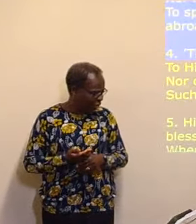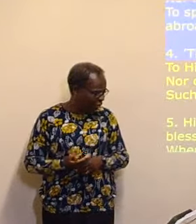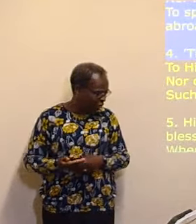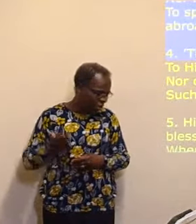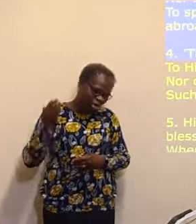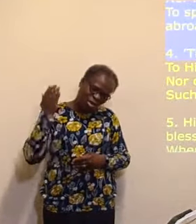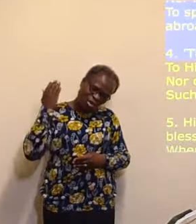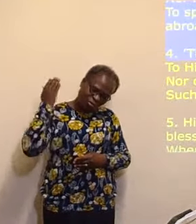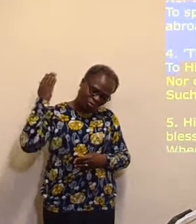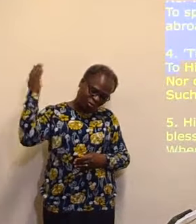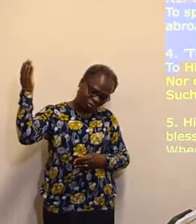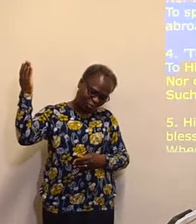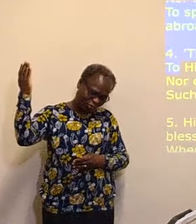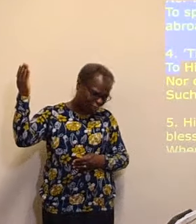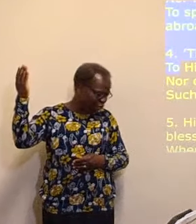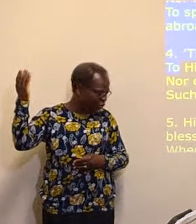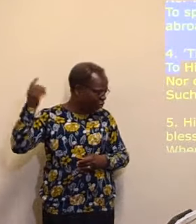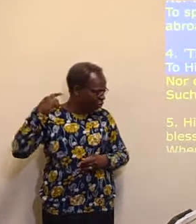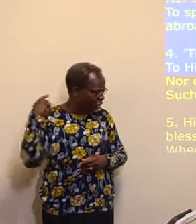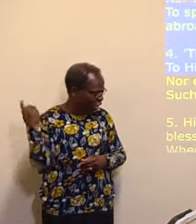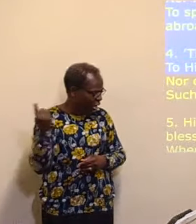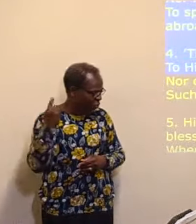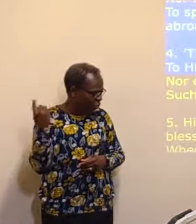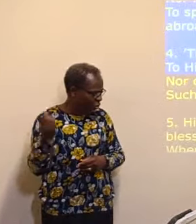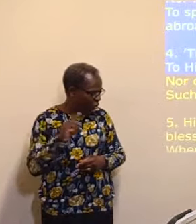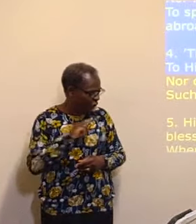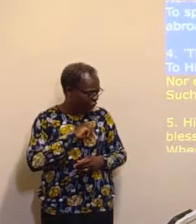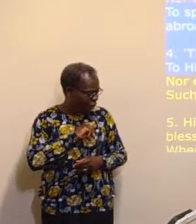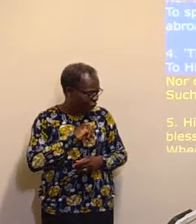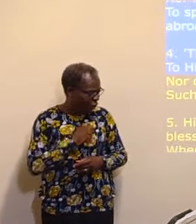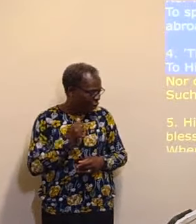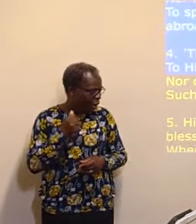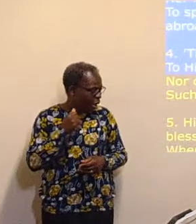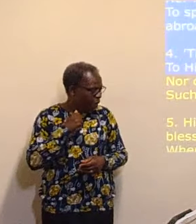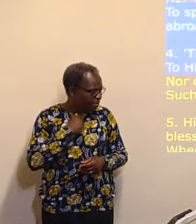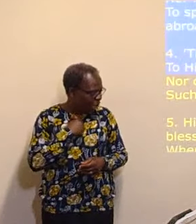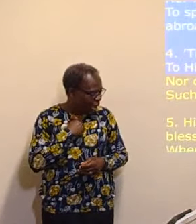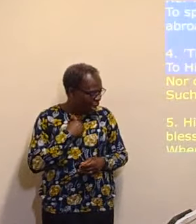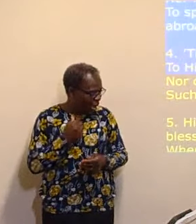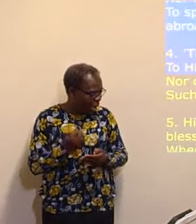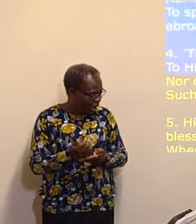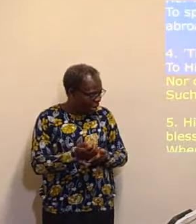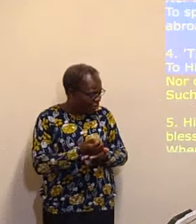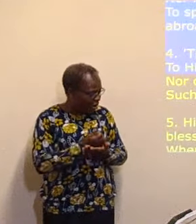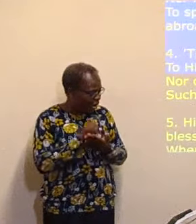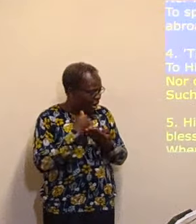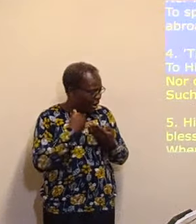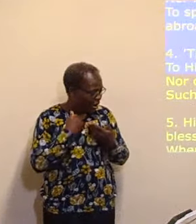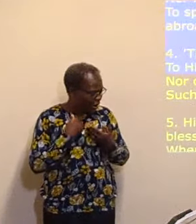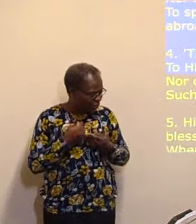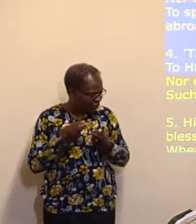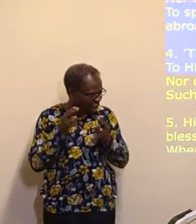to Him before my ransom